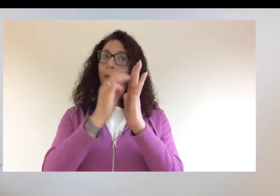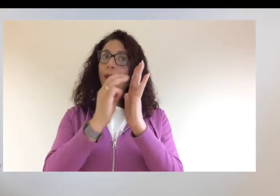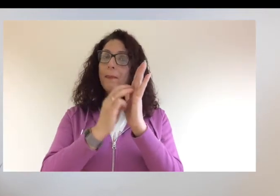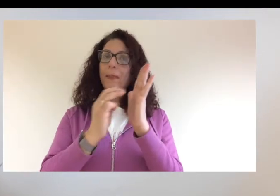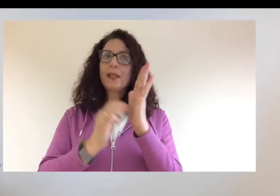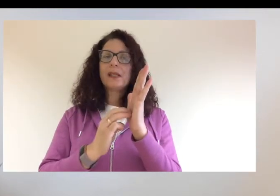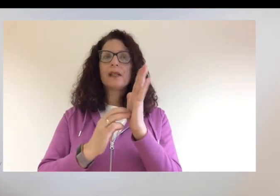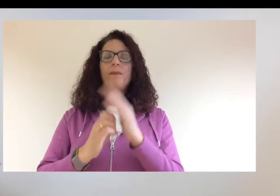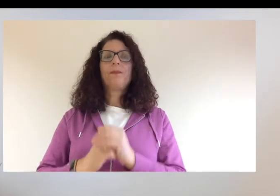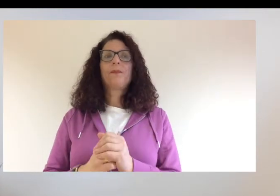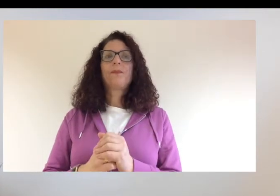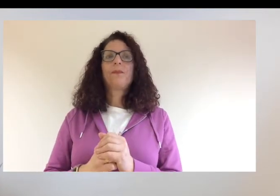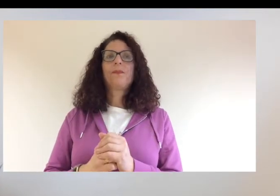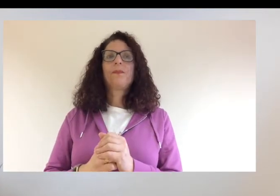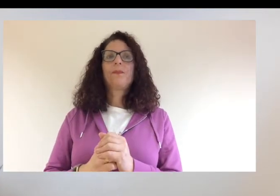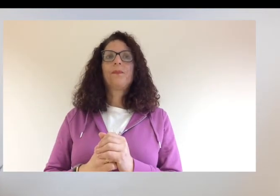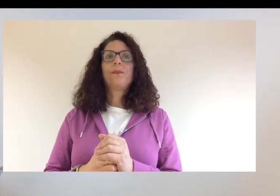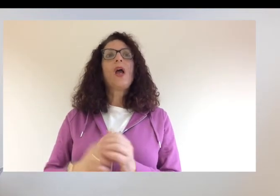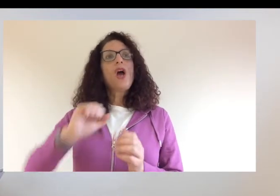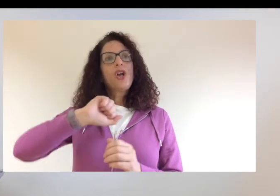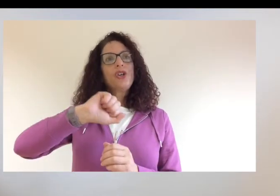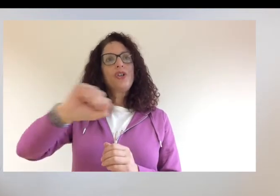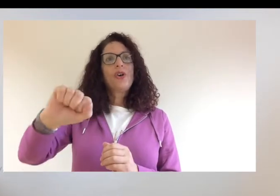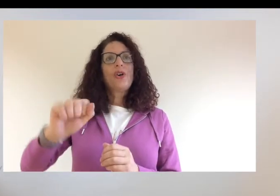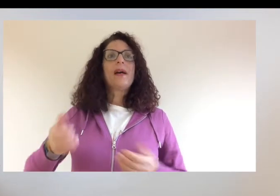How do I book an appointment?